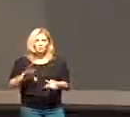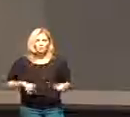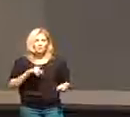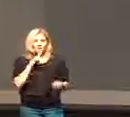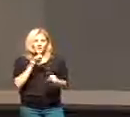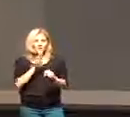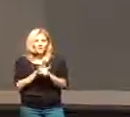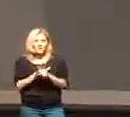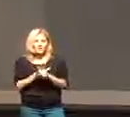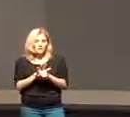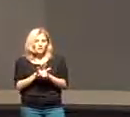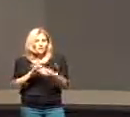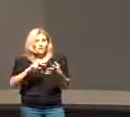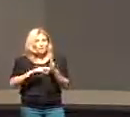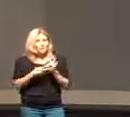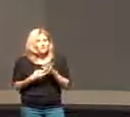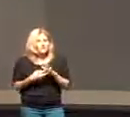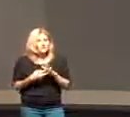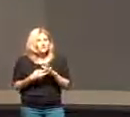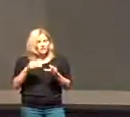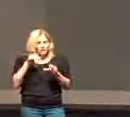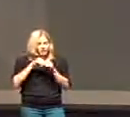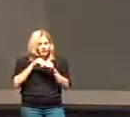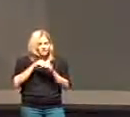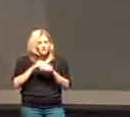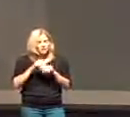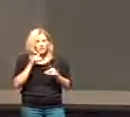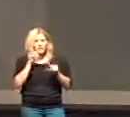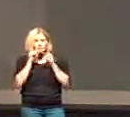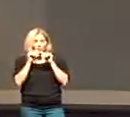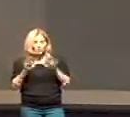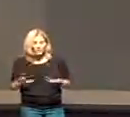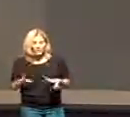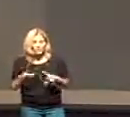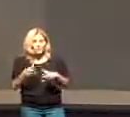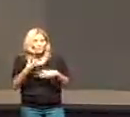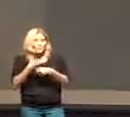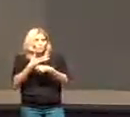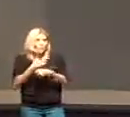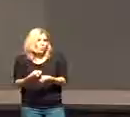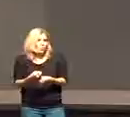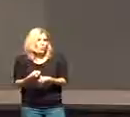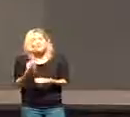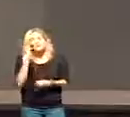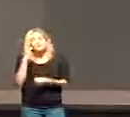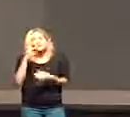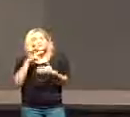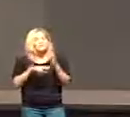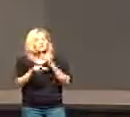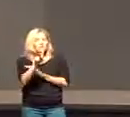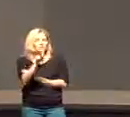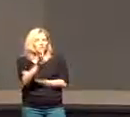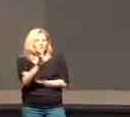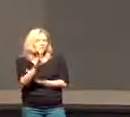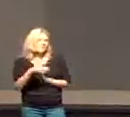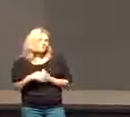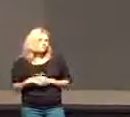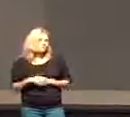commitment it implies investment it implies obedience it implies boldness look at verse 38 again